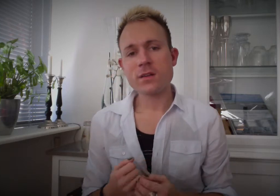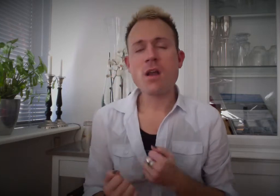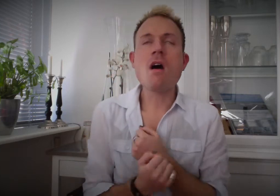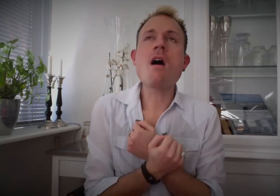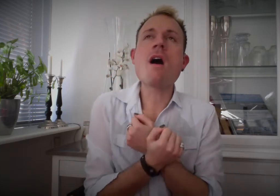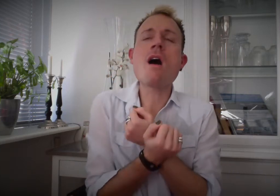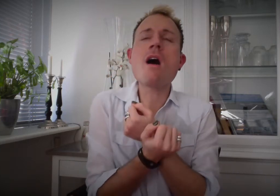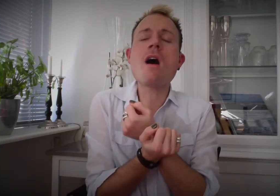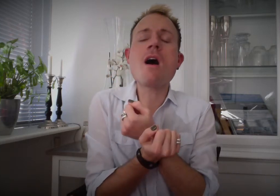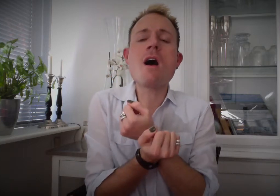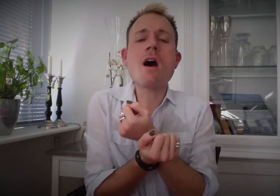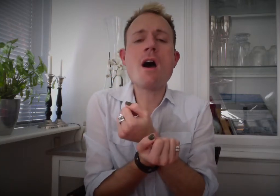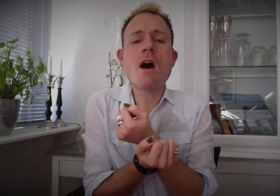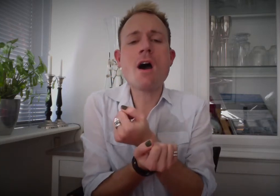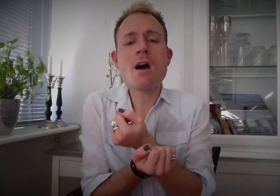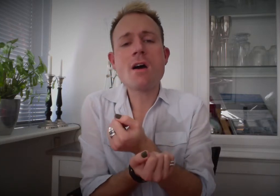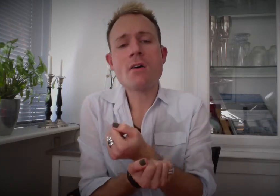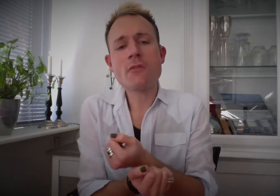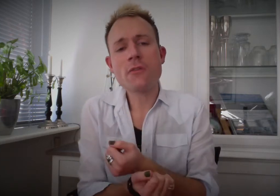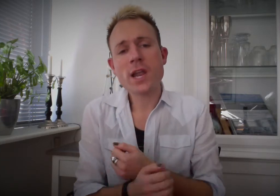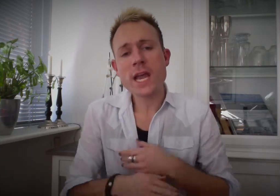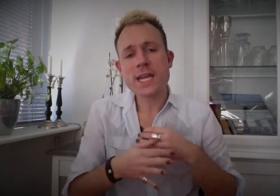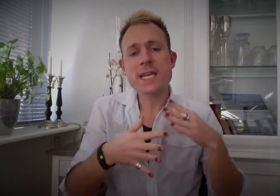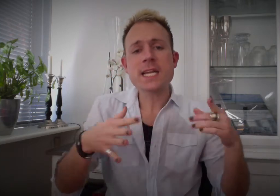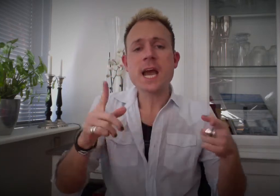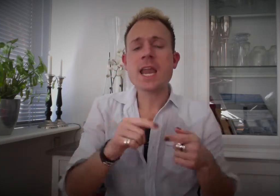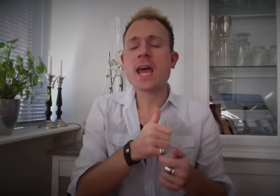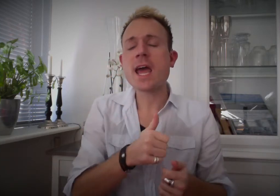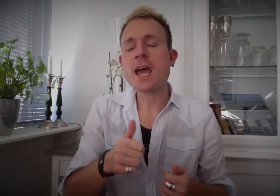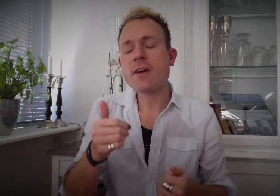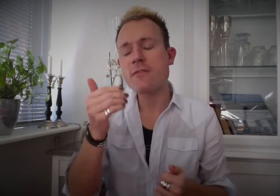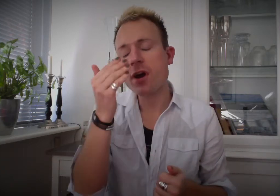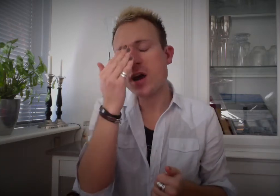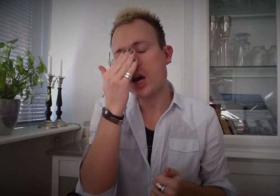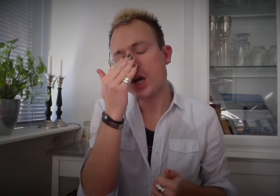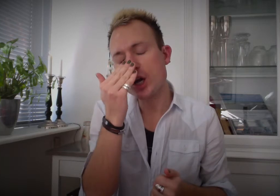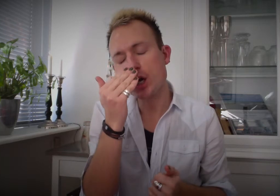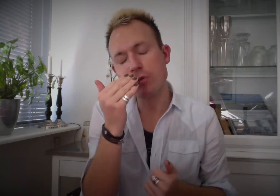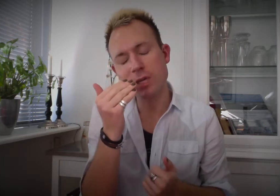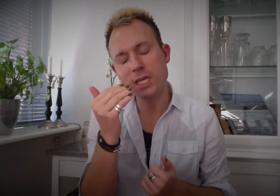Love ages and never green